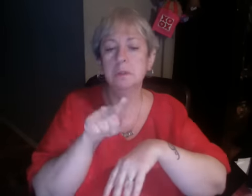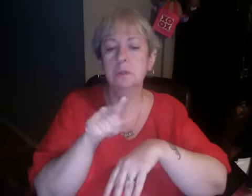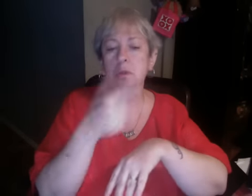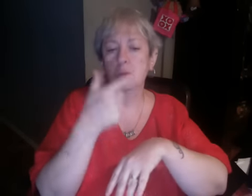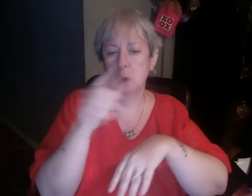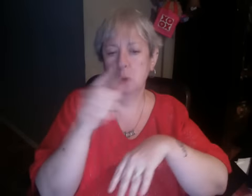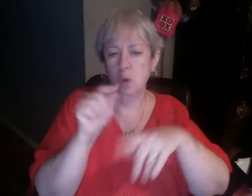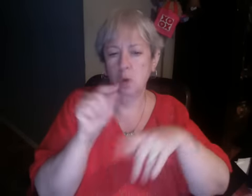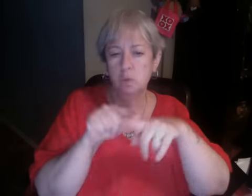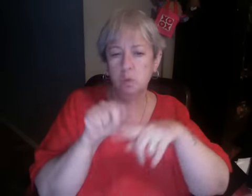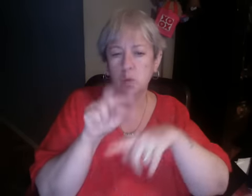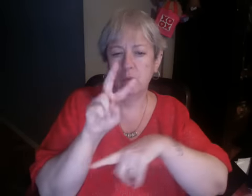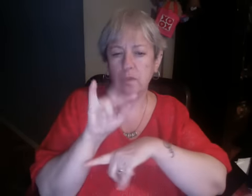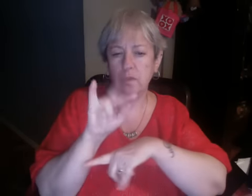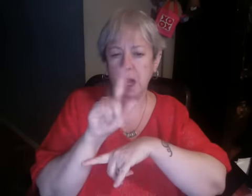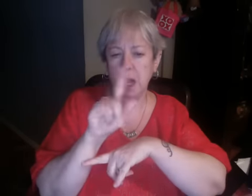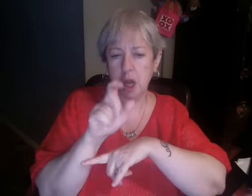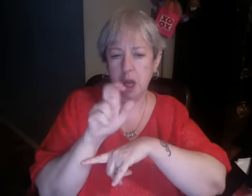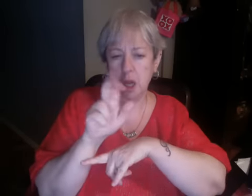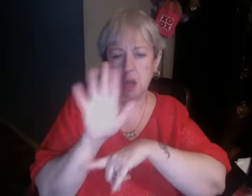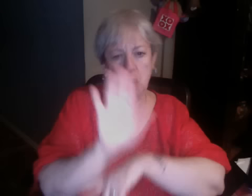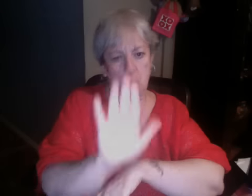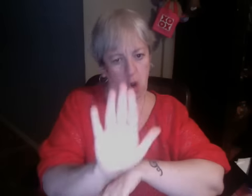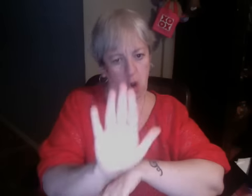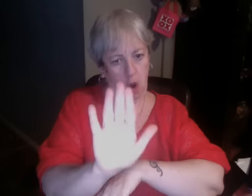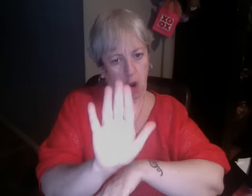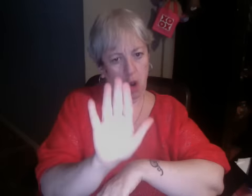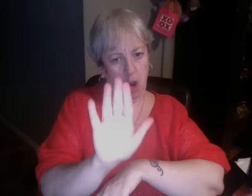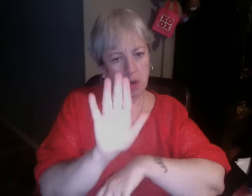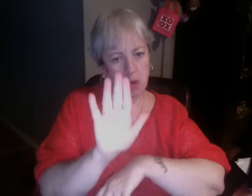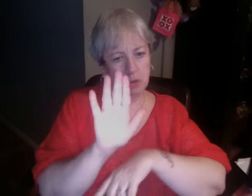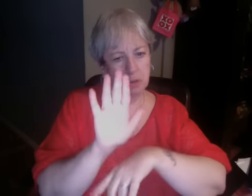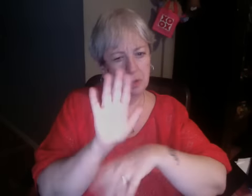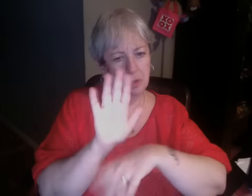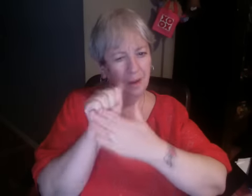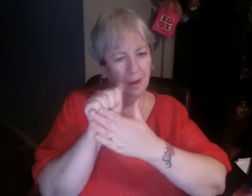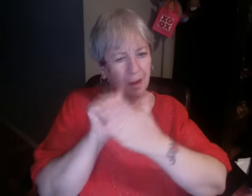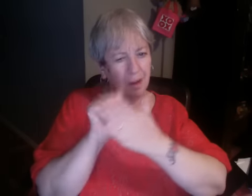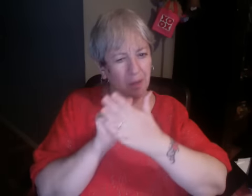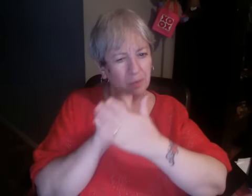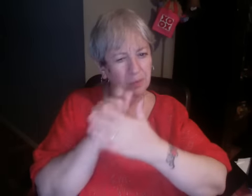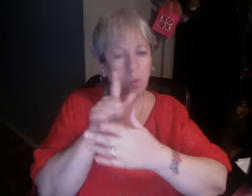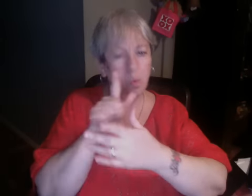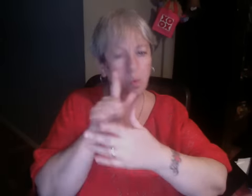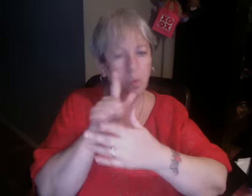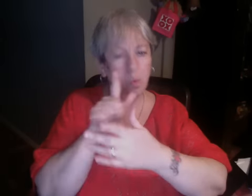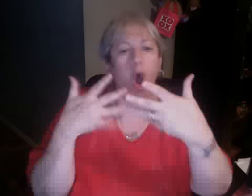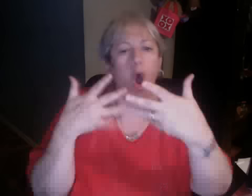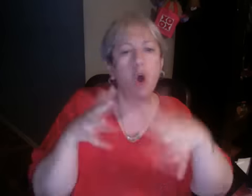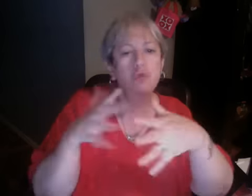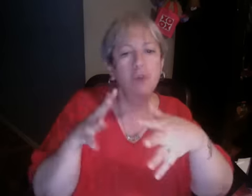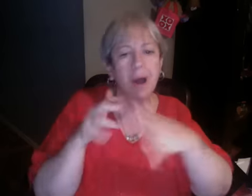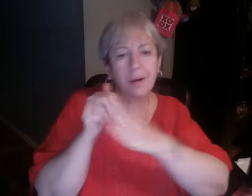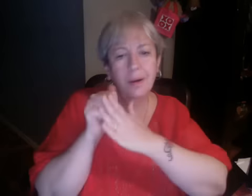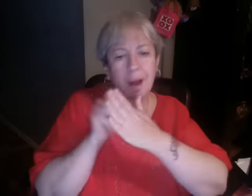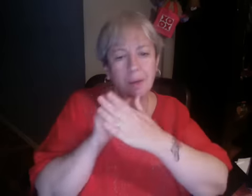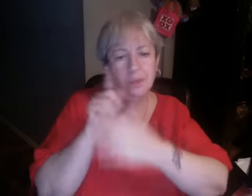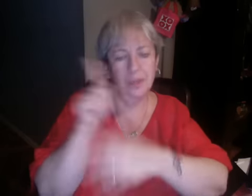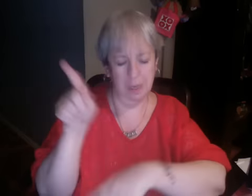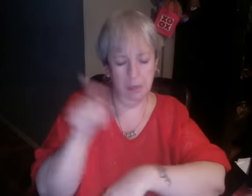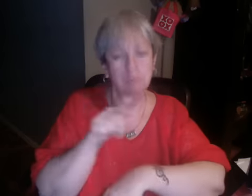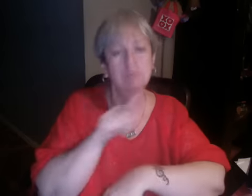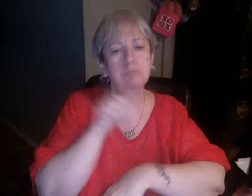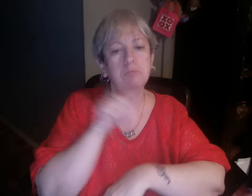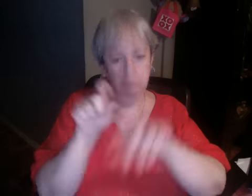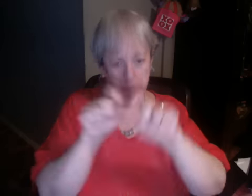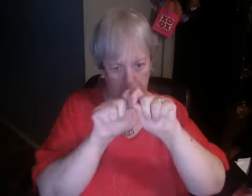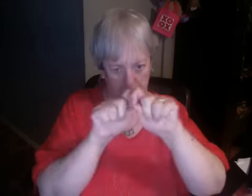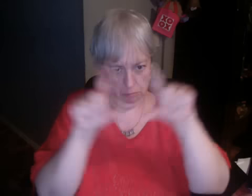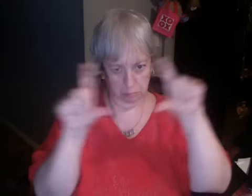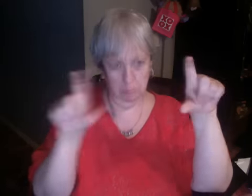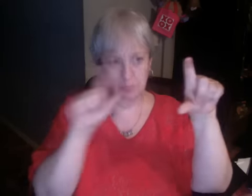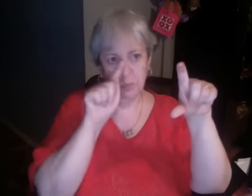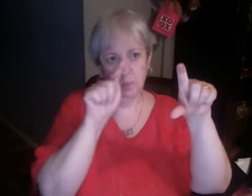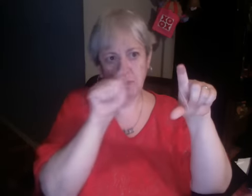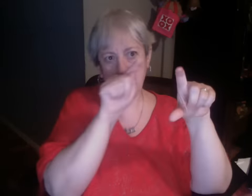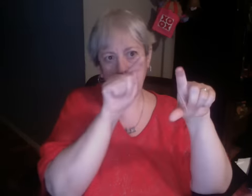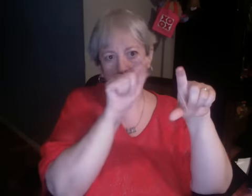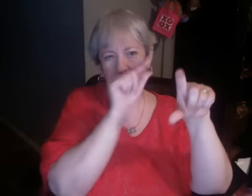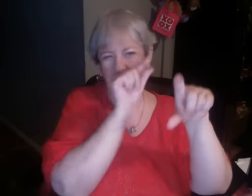Fist him a couple thousand dollars of this. Josh was just tough on the field. That's where he left him. So we just keep getting there. Friends with